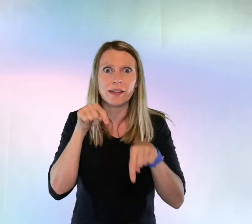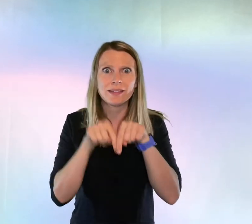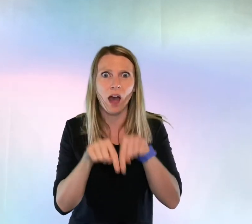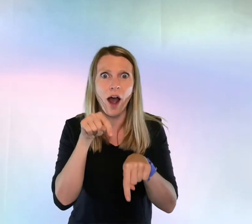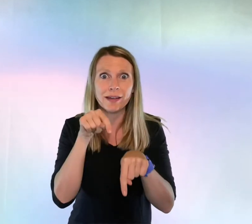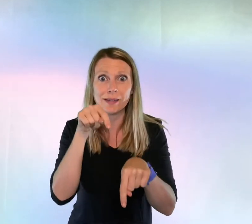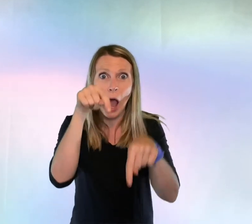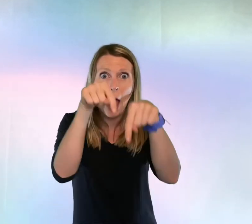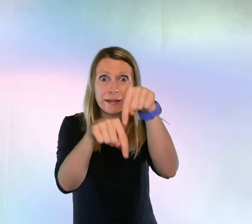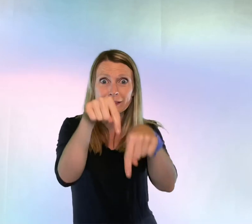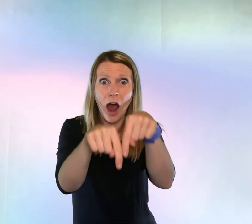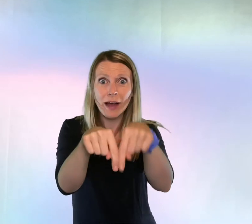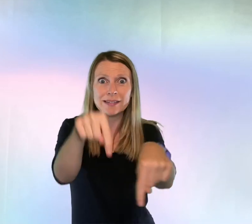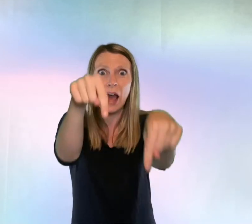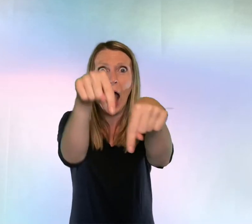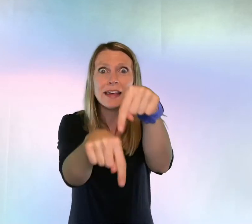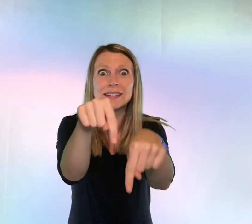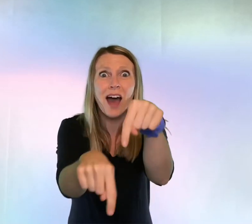Socks, socks, socks.